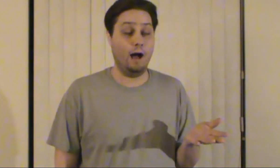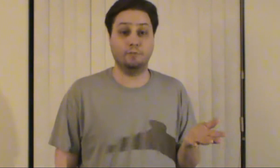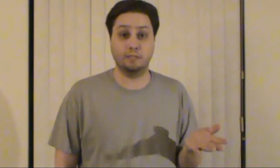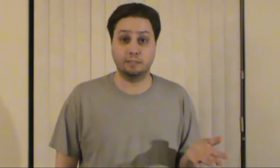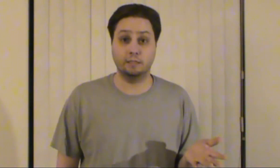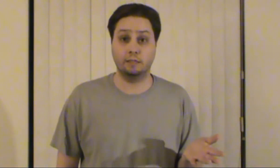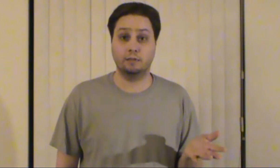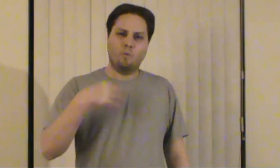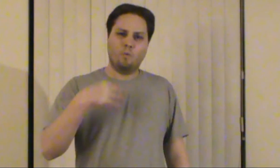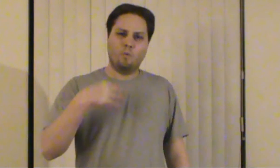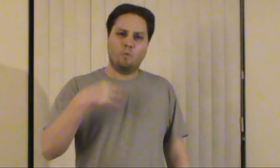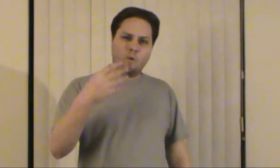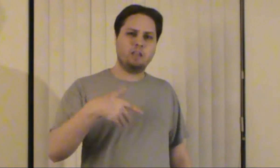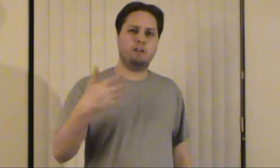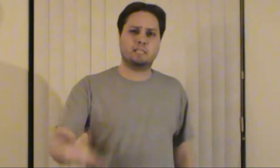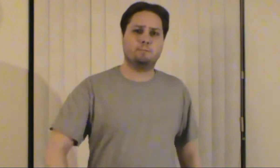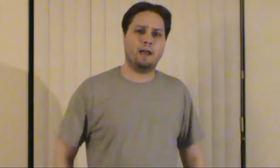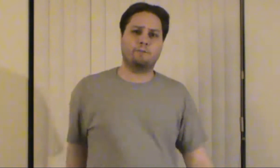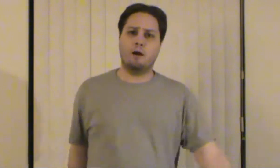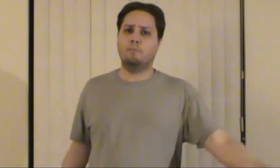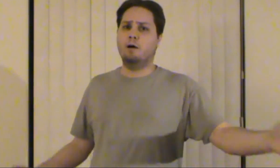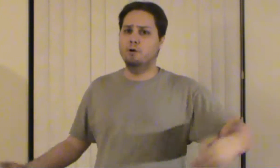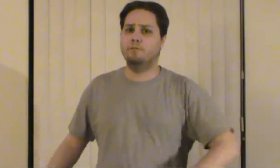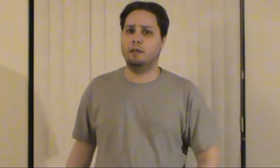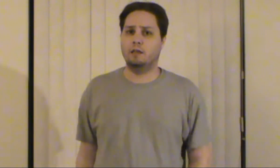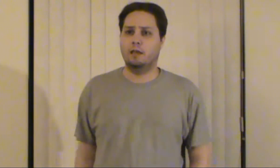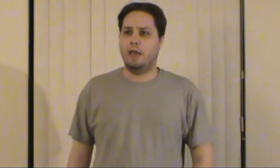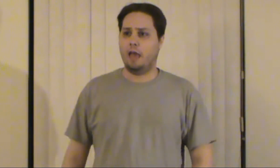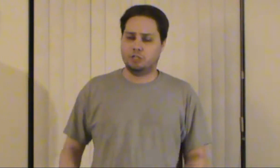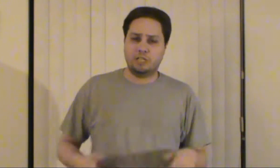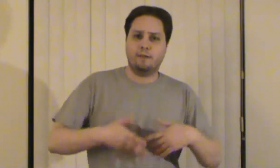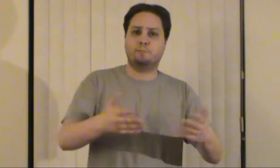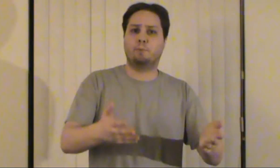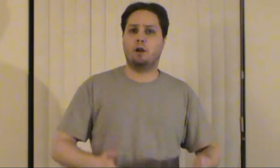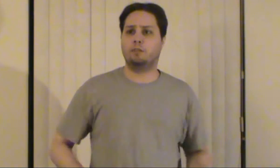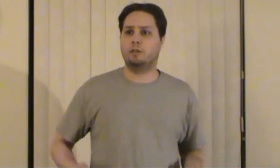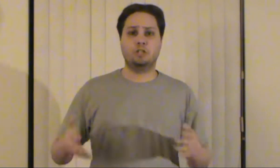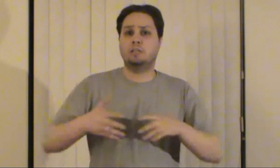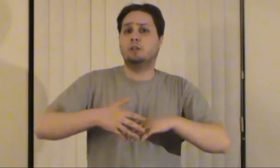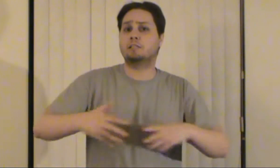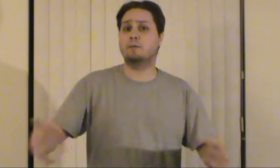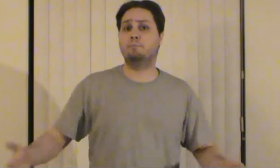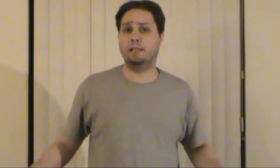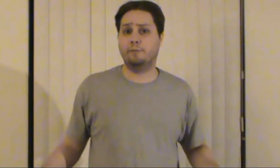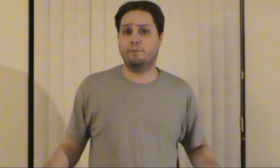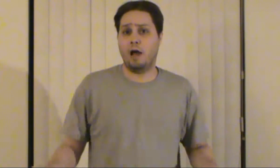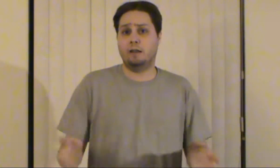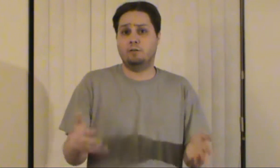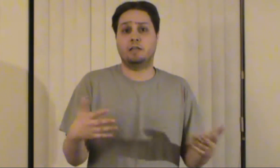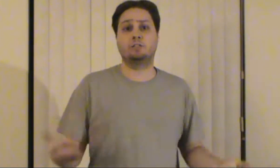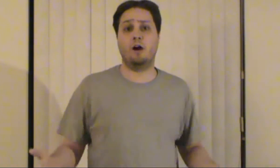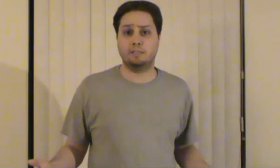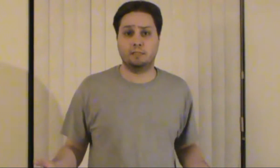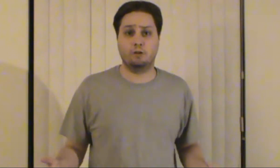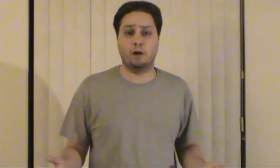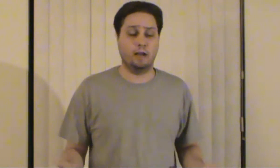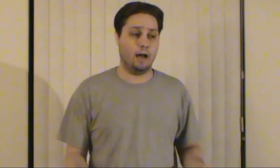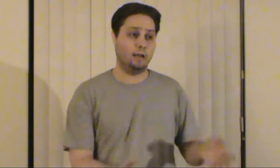obviously but what you'd expect from a movie and she gives birth she looks completely fine exhausted or whatnot